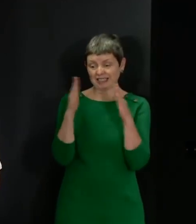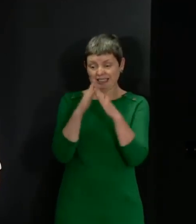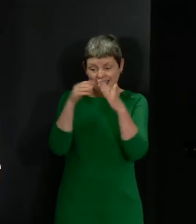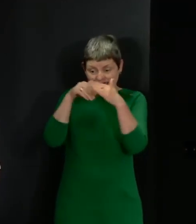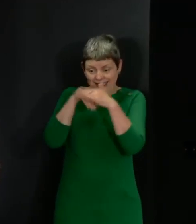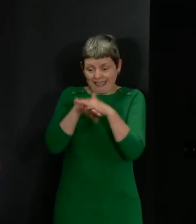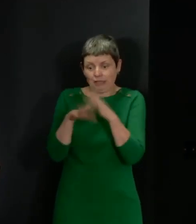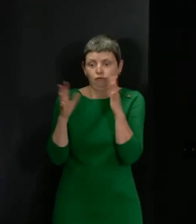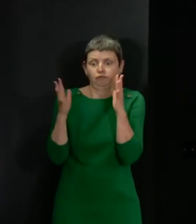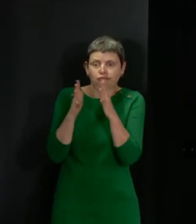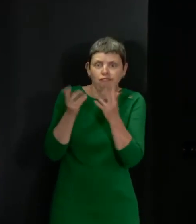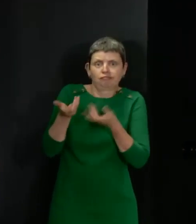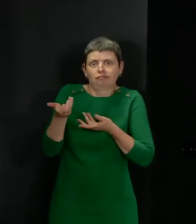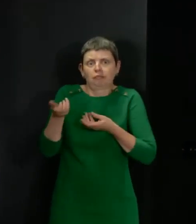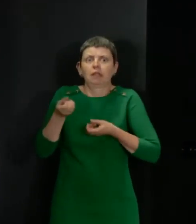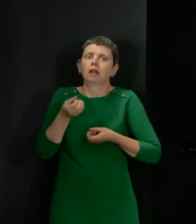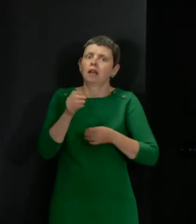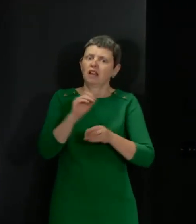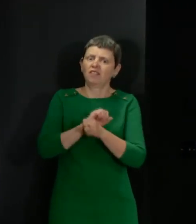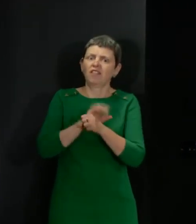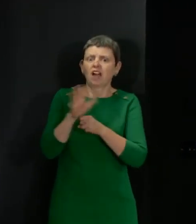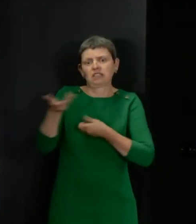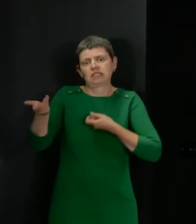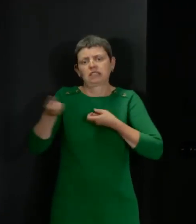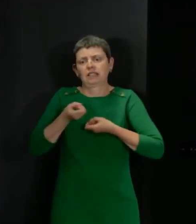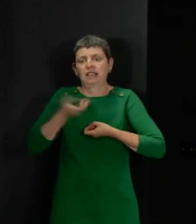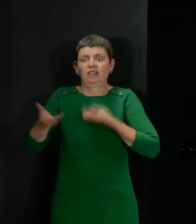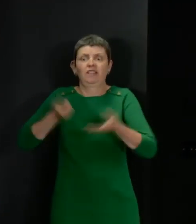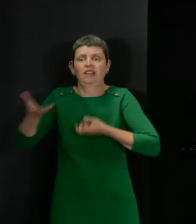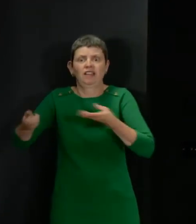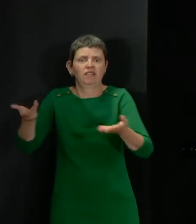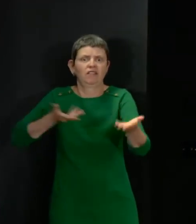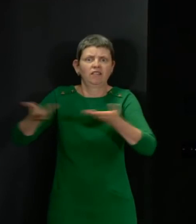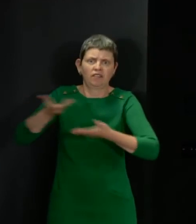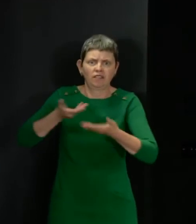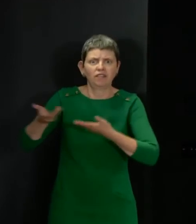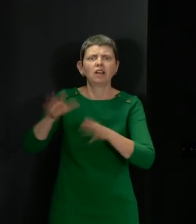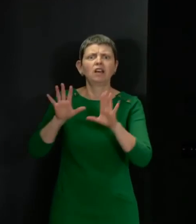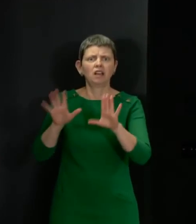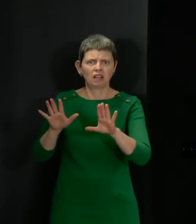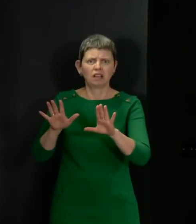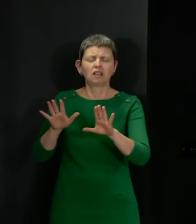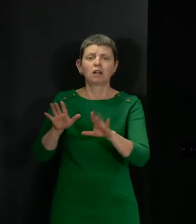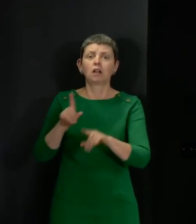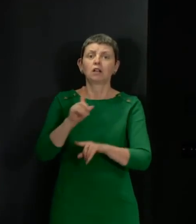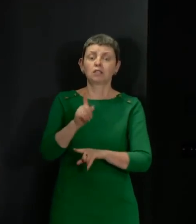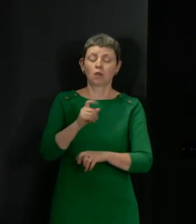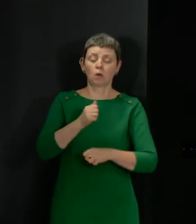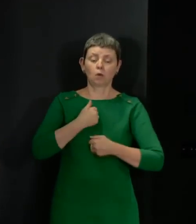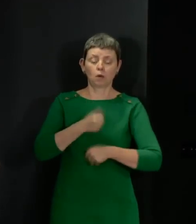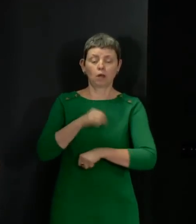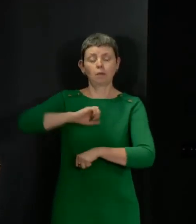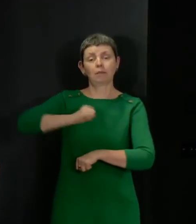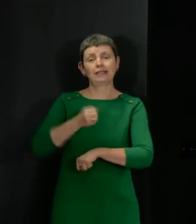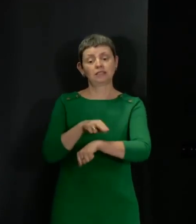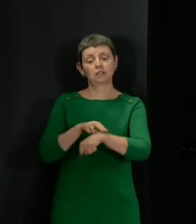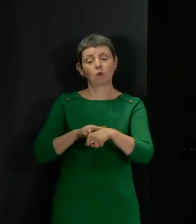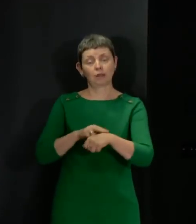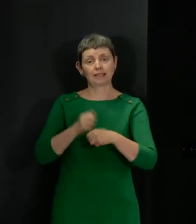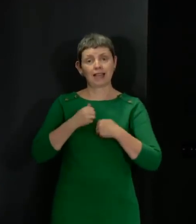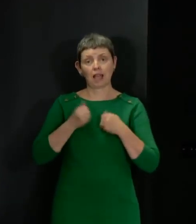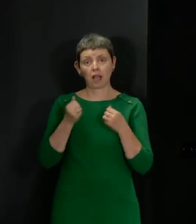in terms of transmission of the coronavirus. So in that regard, our approach in policing in Scotland has always been